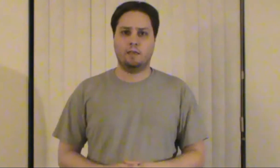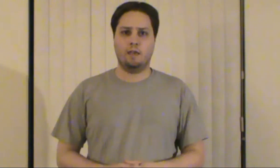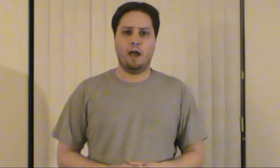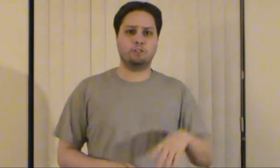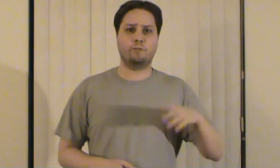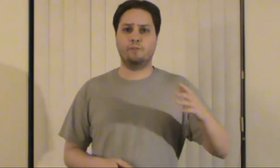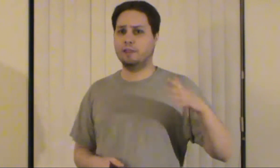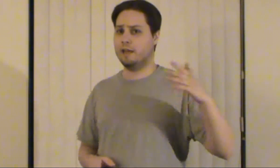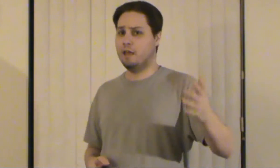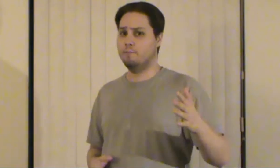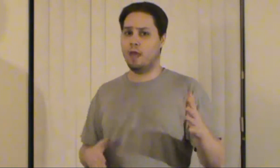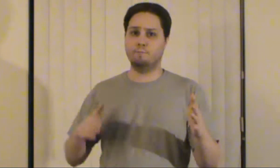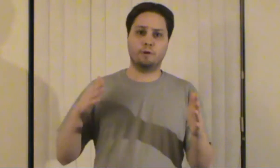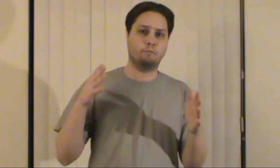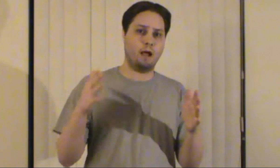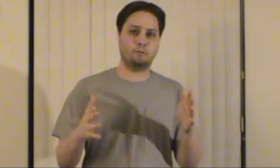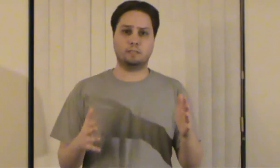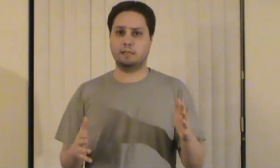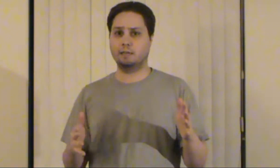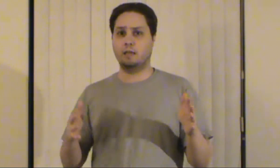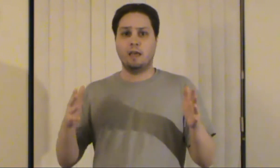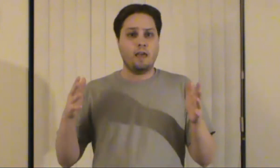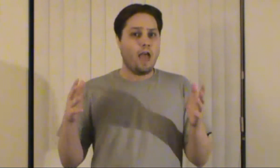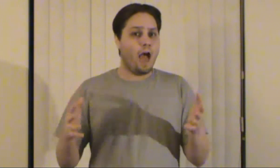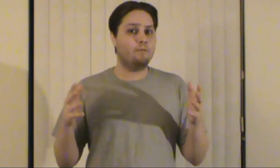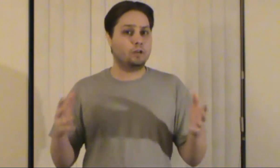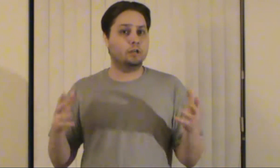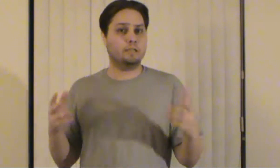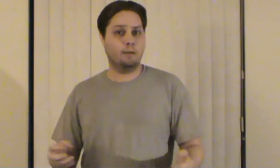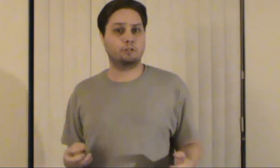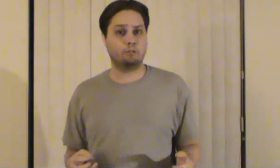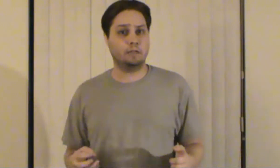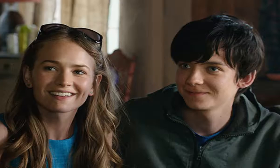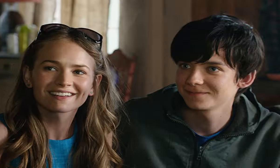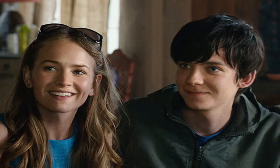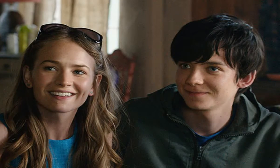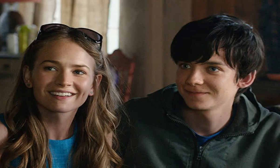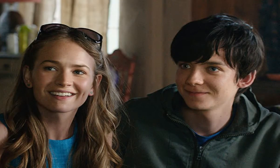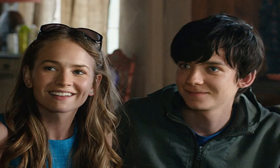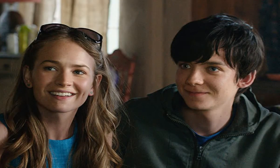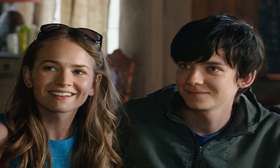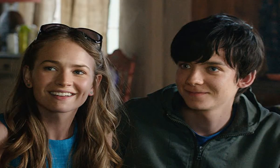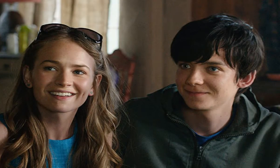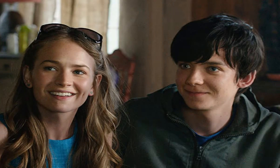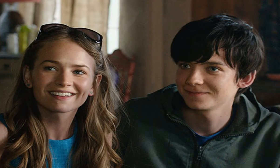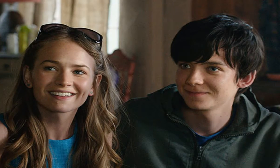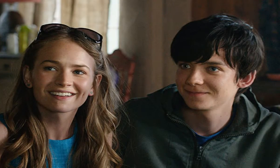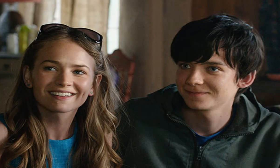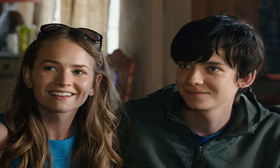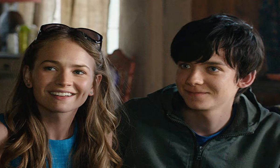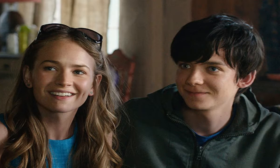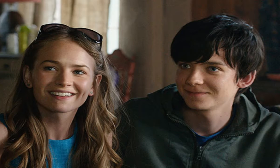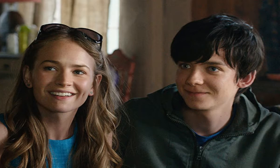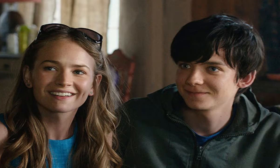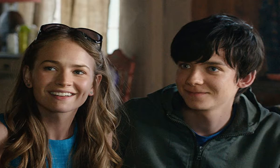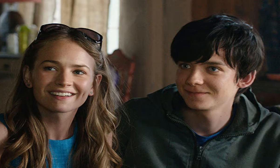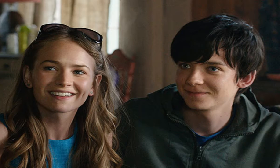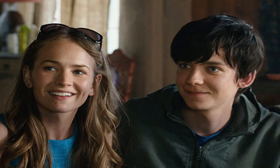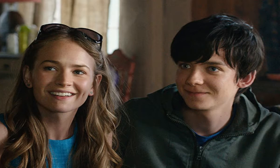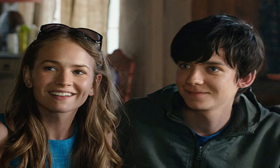I also feel that him and Britt Robertson have a good chemistry together. I feel they could do really good in a romance